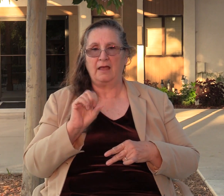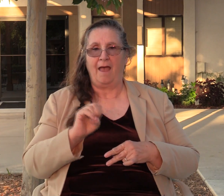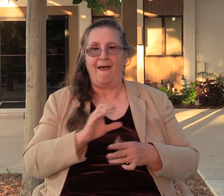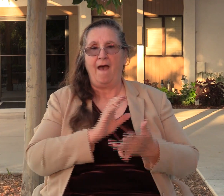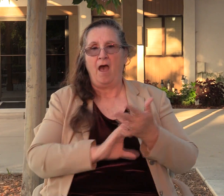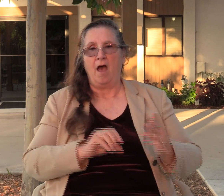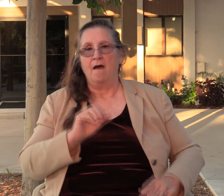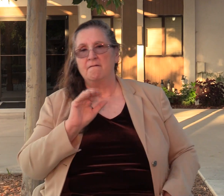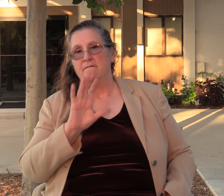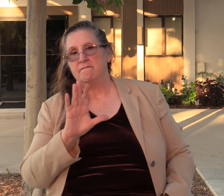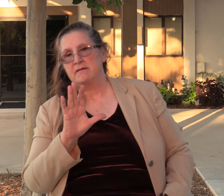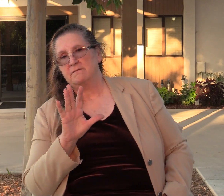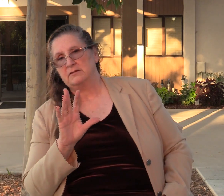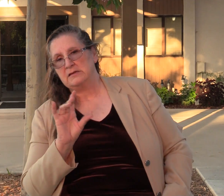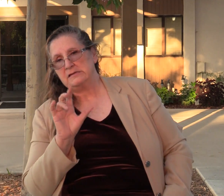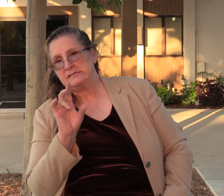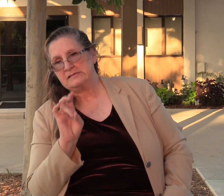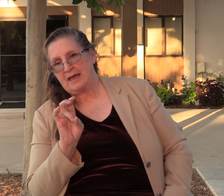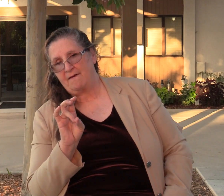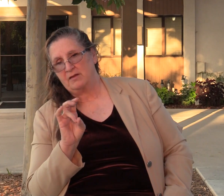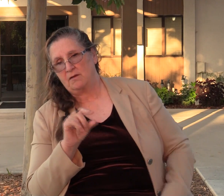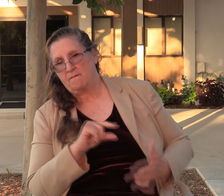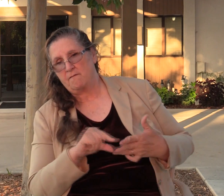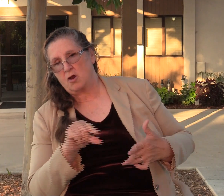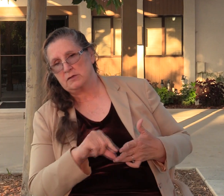We'll pick it up now in verse 1. It says this.